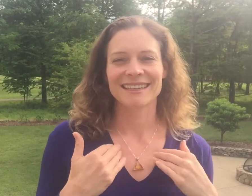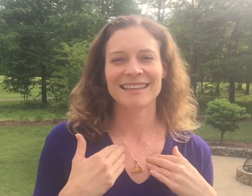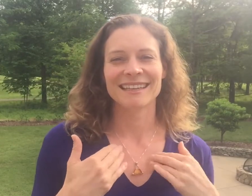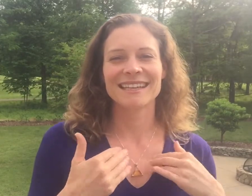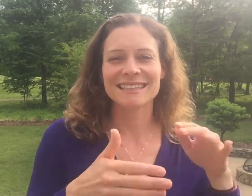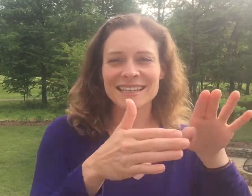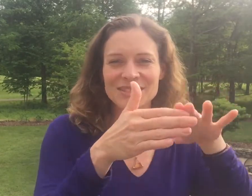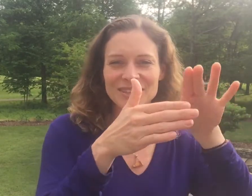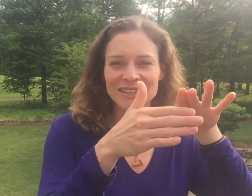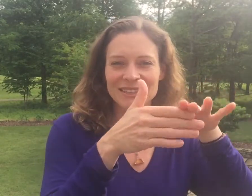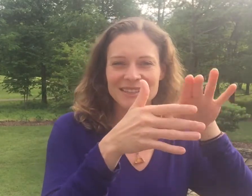then index finger.